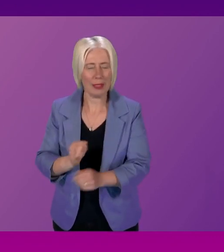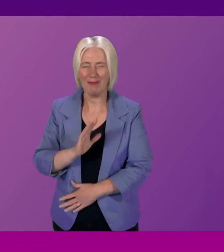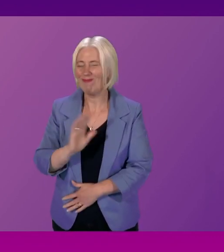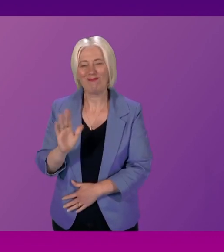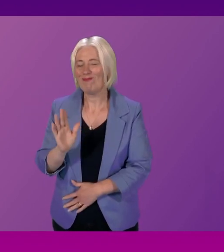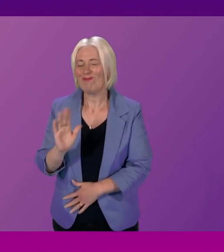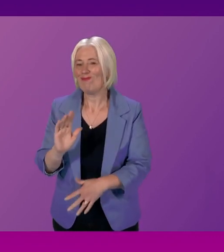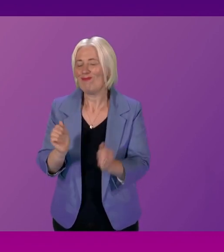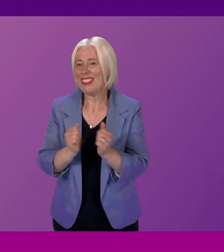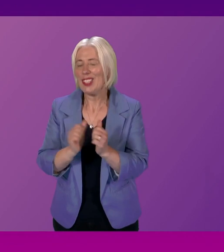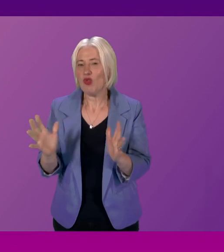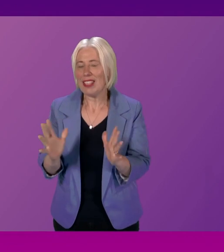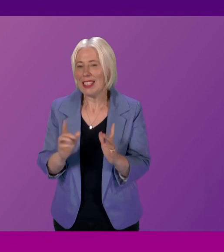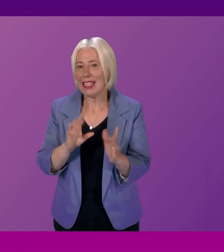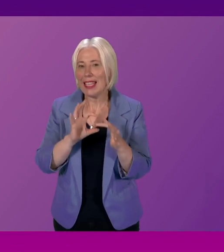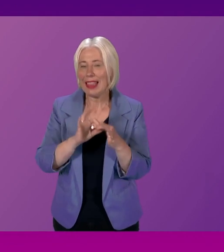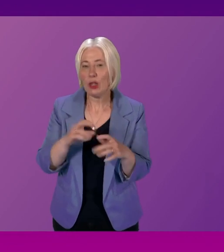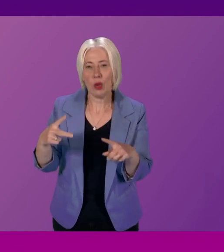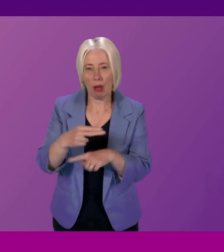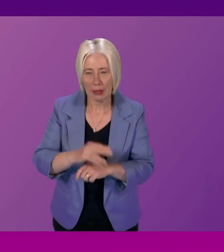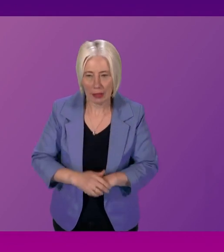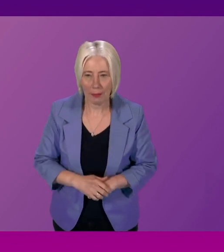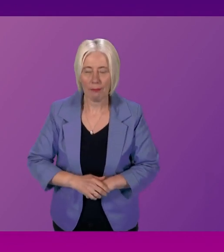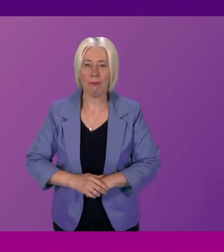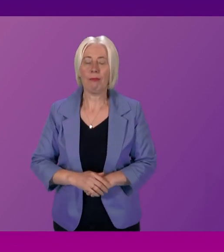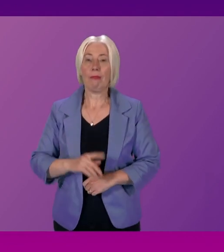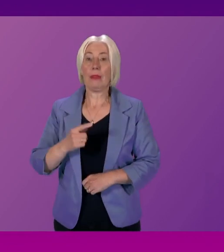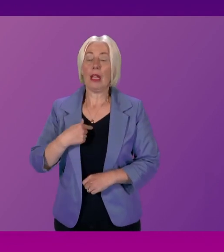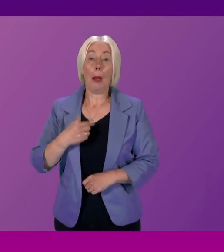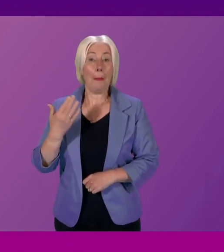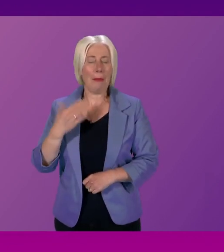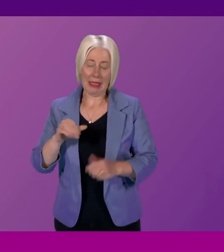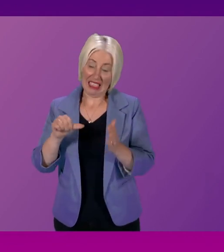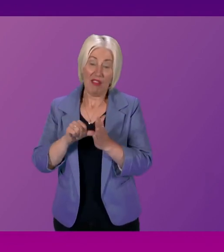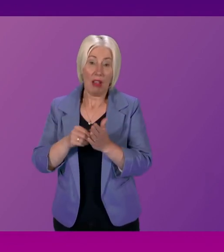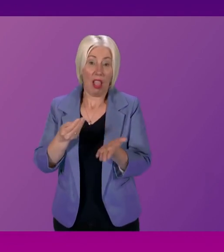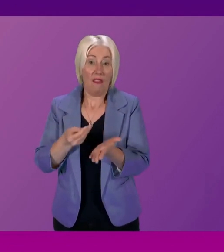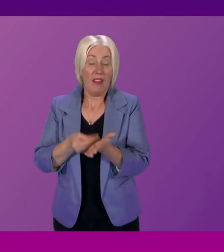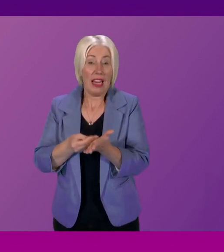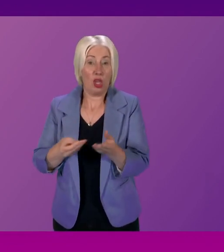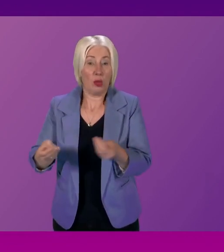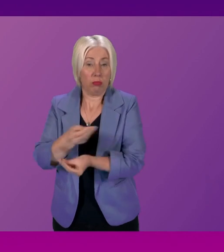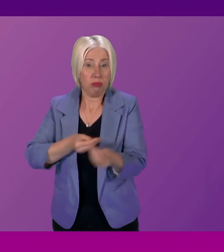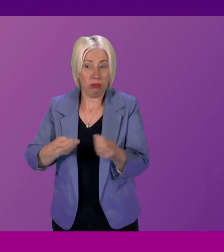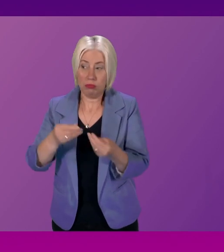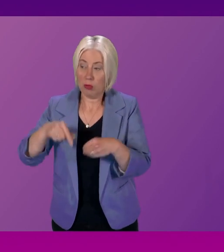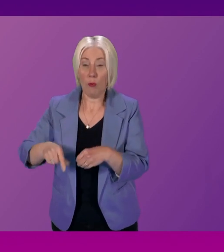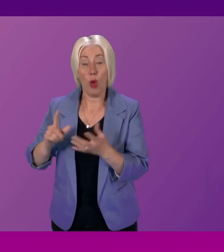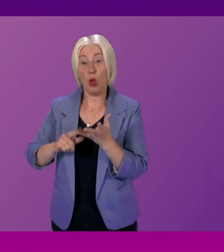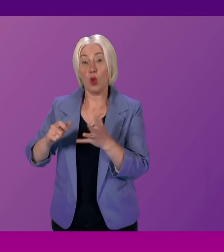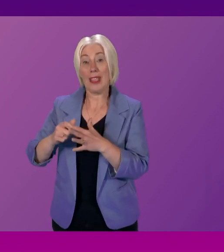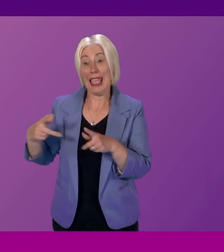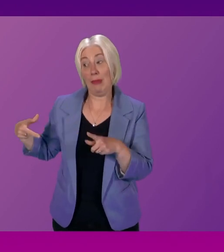point being made in relation to cuts, because despite the very difficult financial circumstances due to UK government austerity,